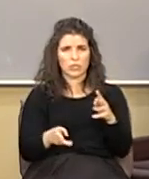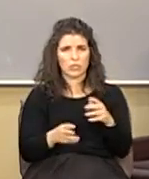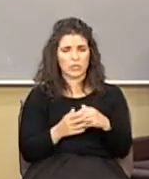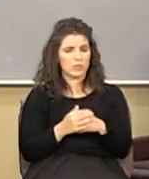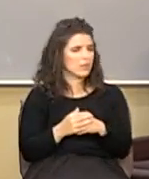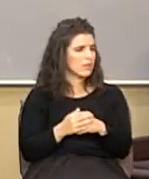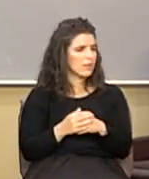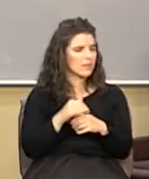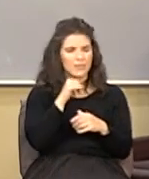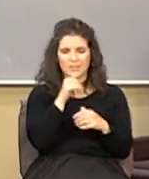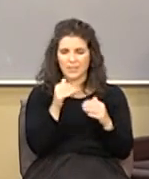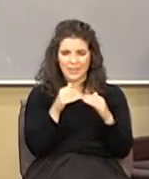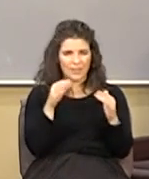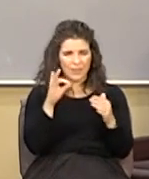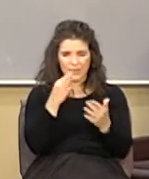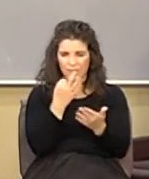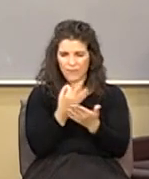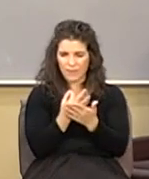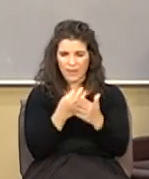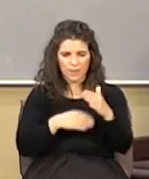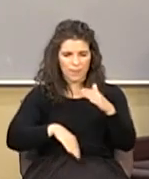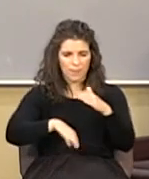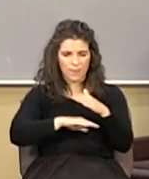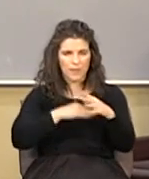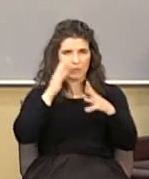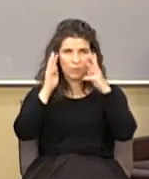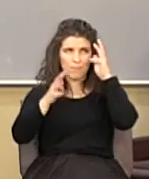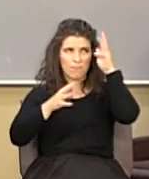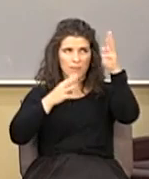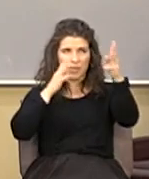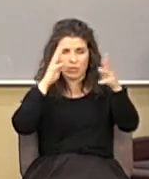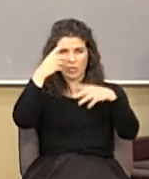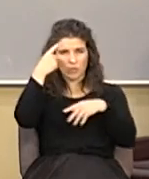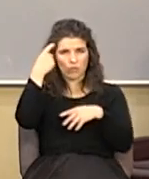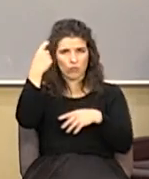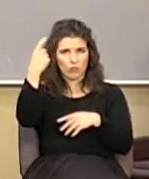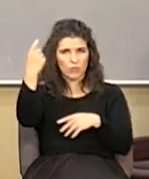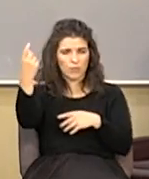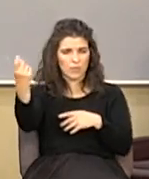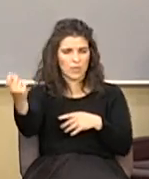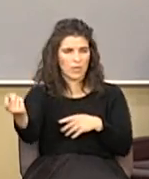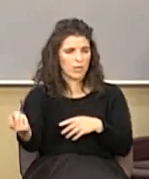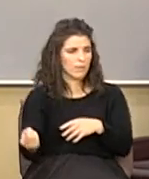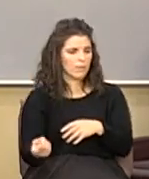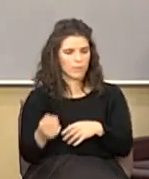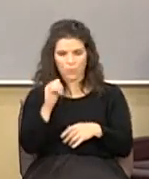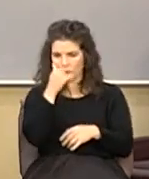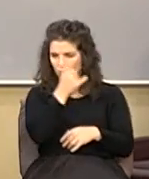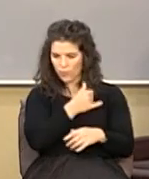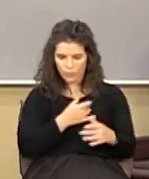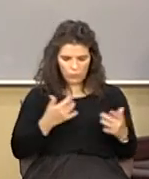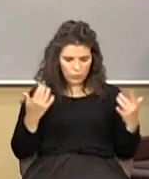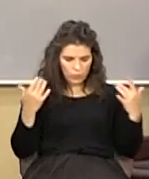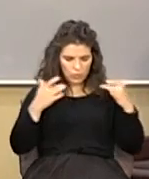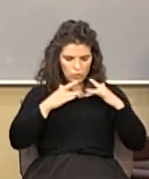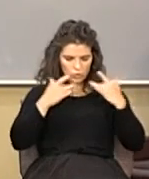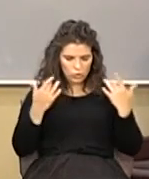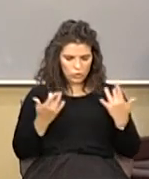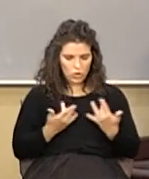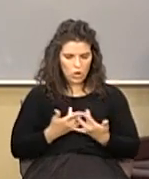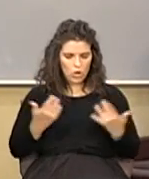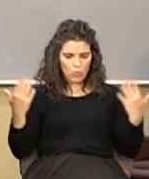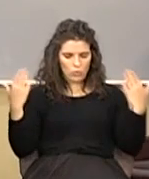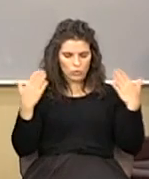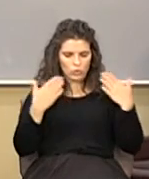it's not even fact based it's just imagination dreaming and their foolish heart was